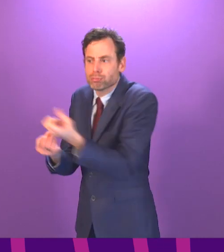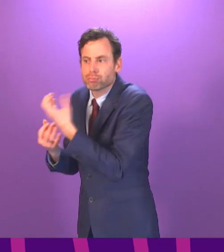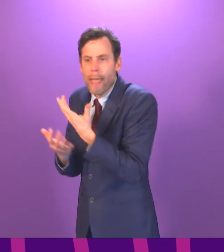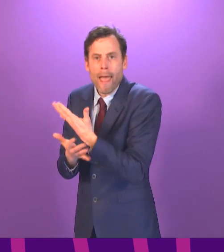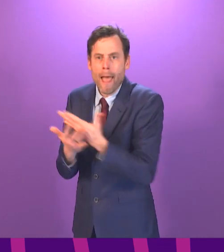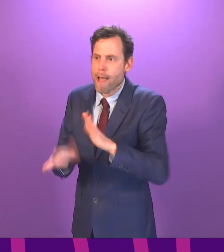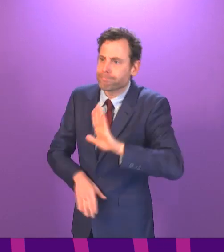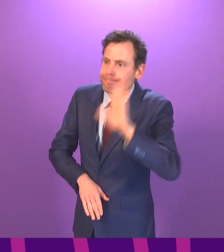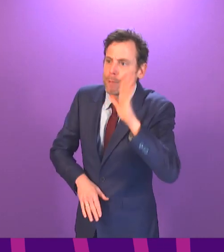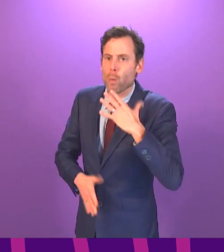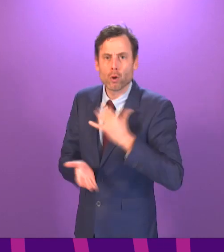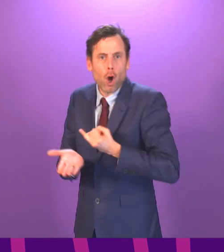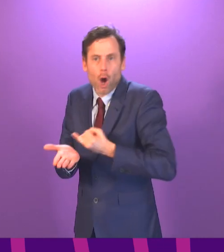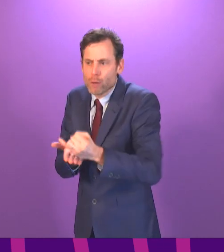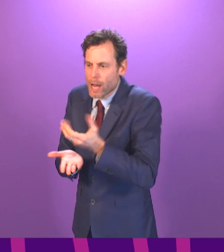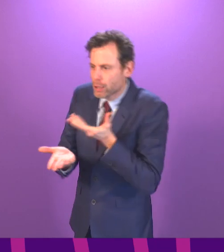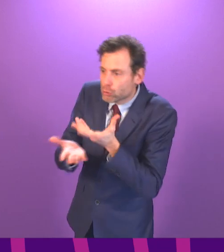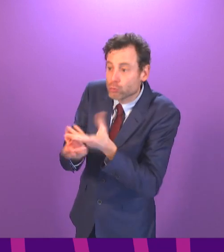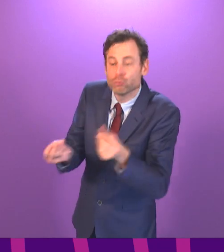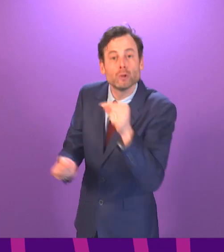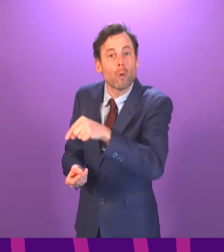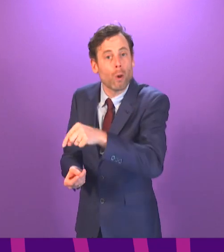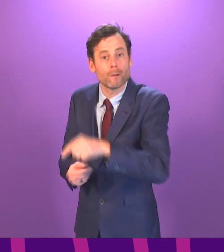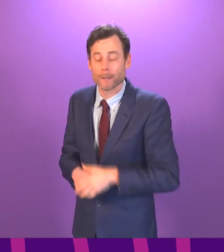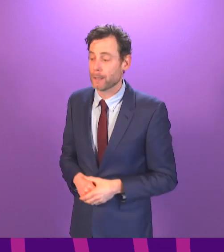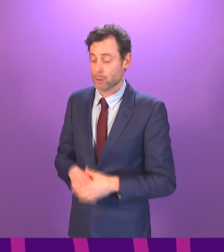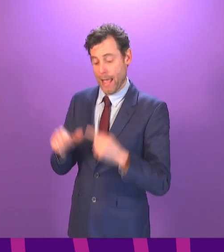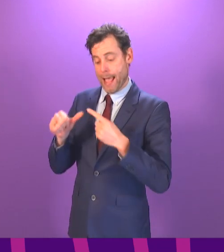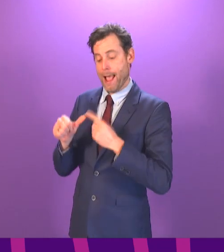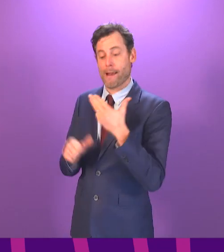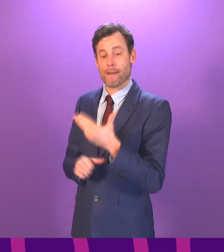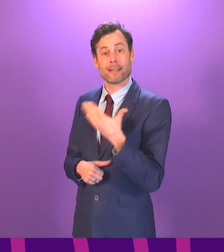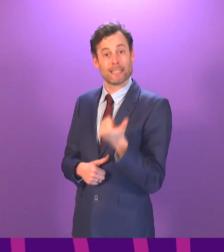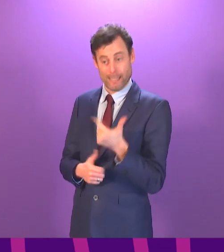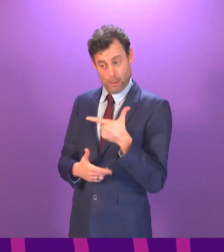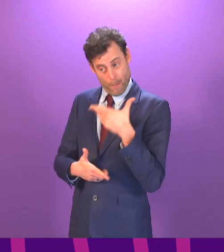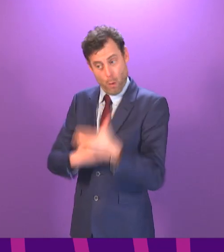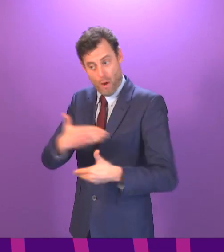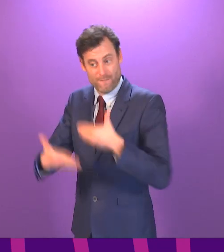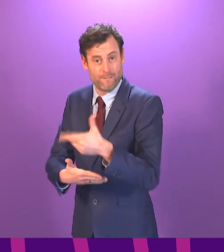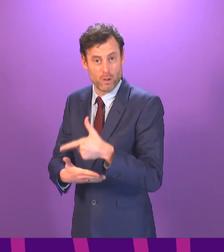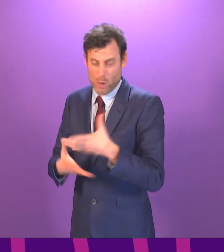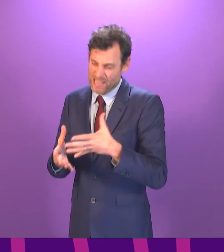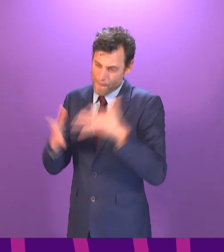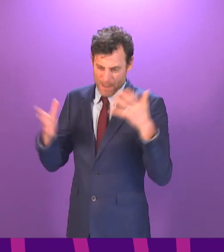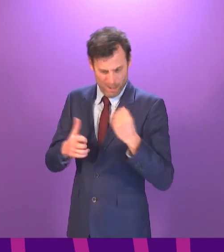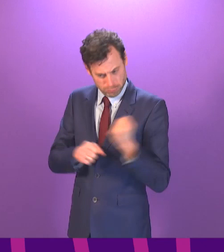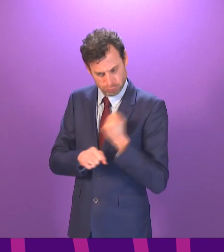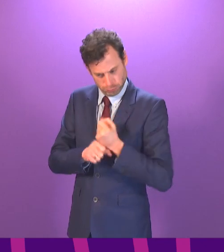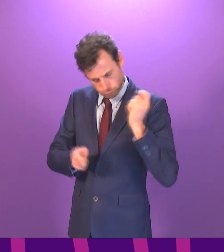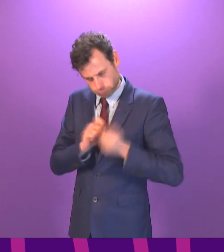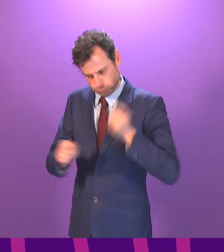possible being resolved. Design work is also well underway during the A96. This is a very significant undertaking which requires